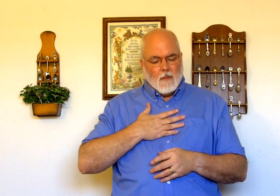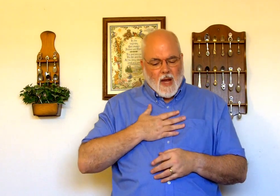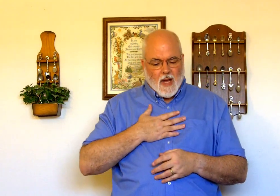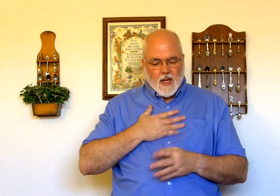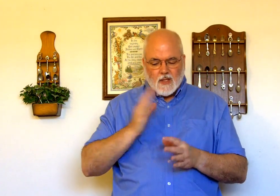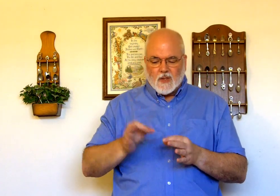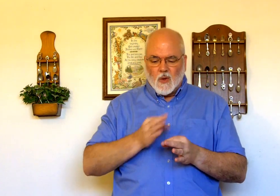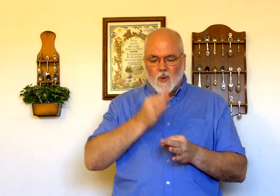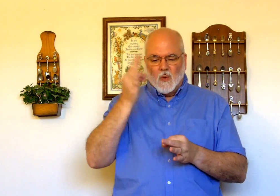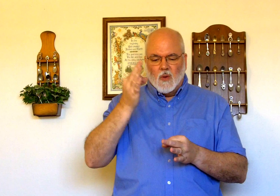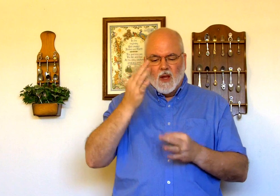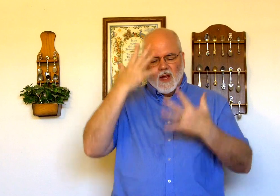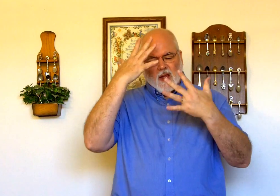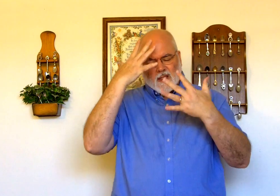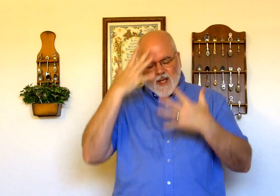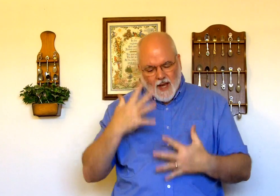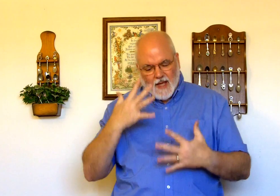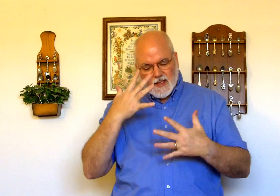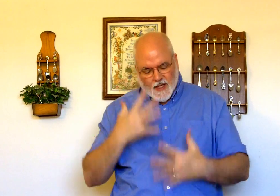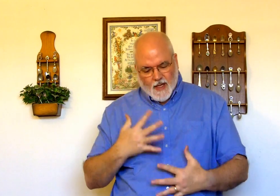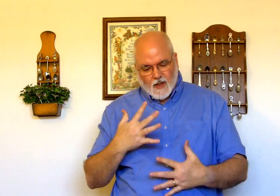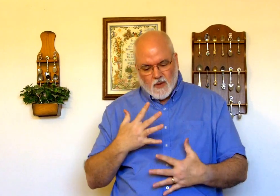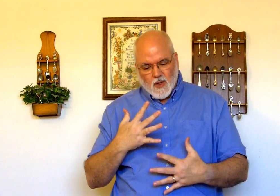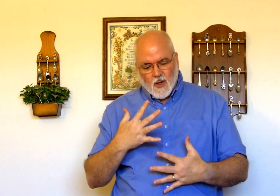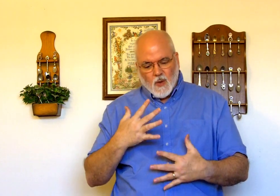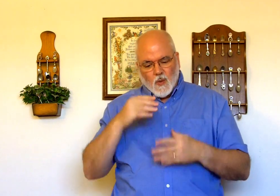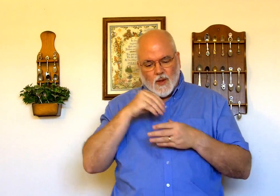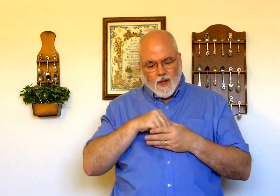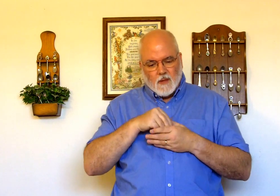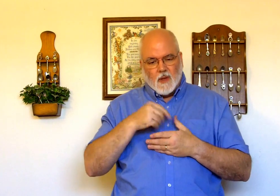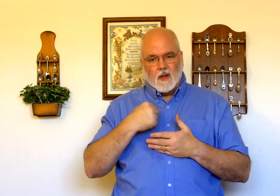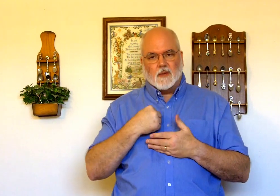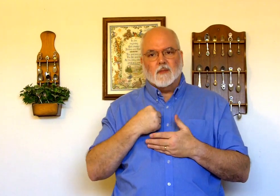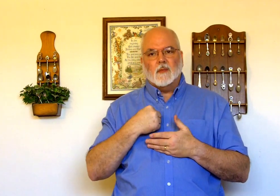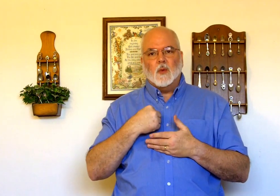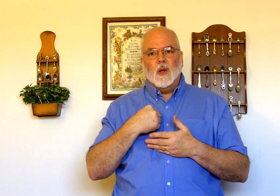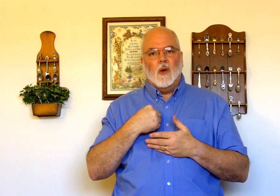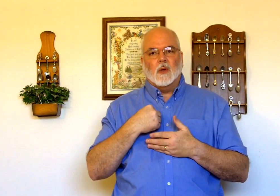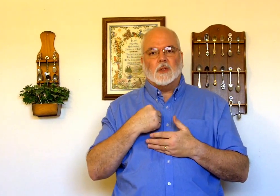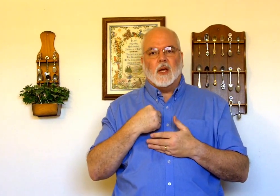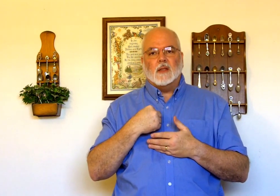my soul is cast down within me we know all those signs